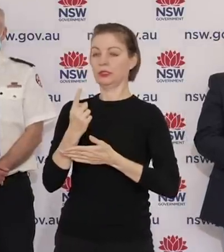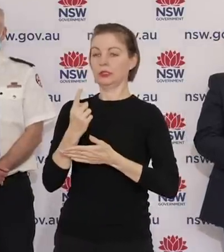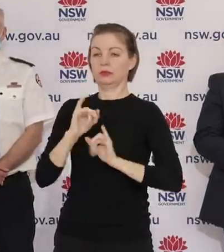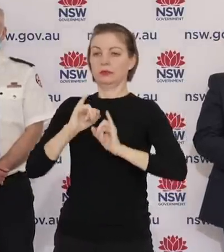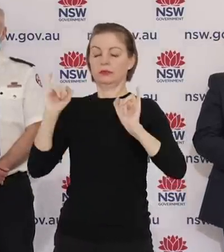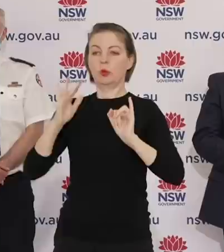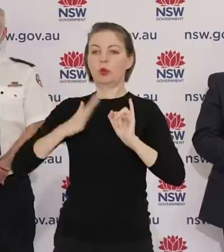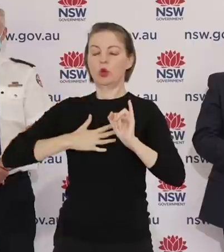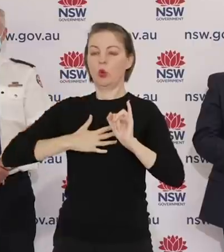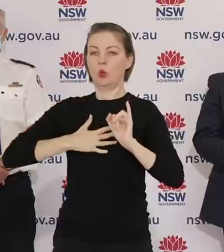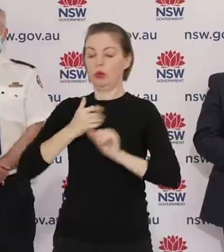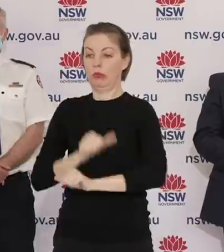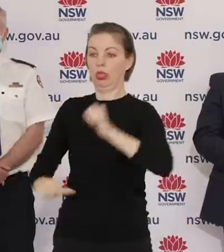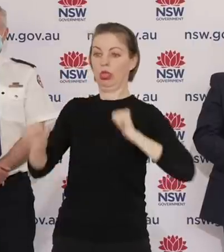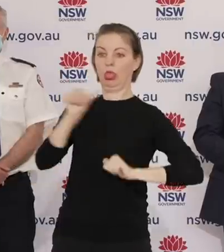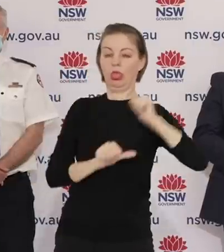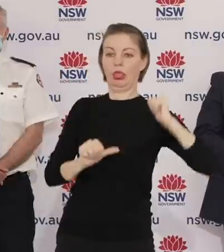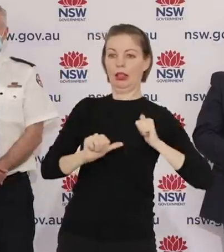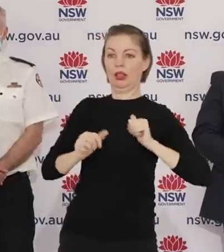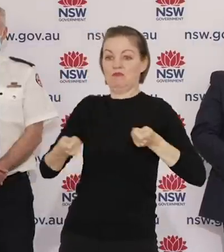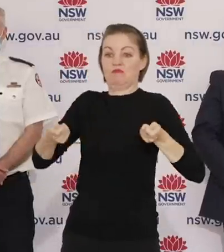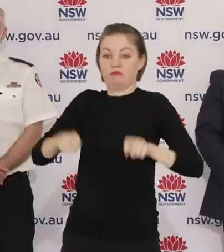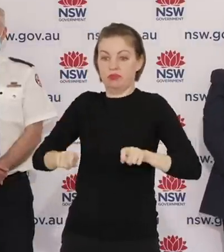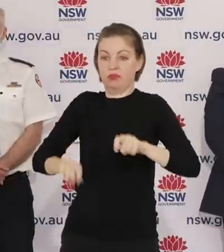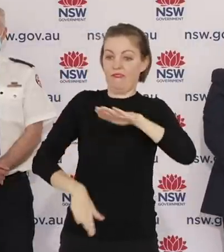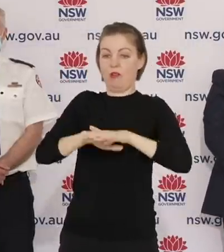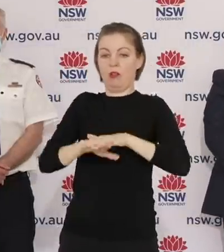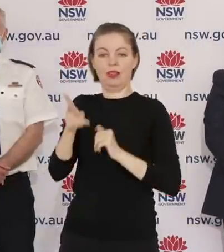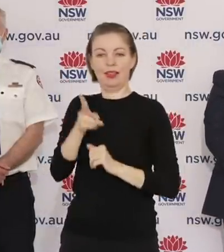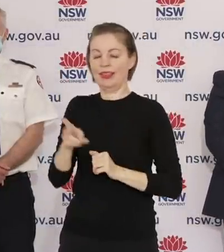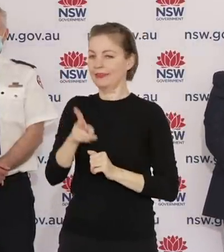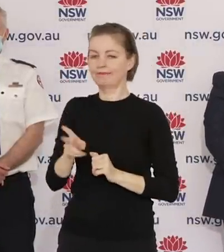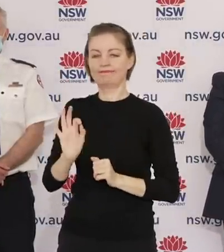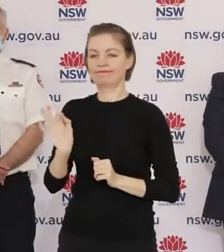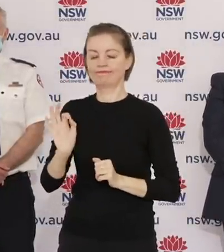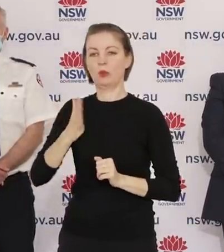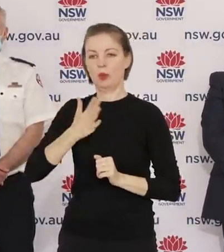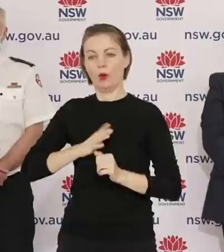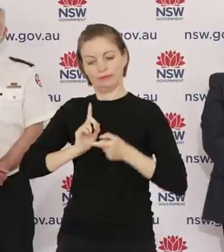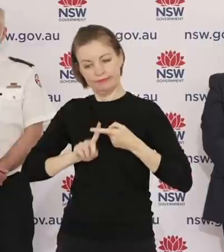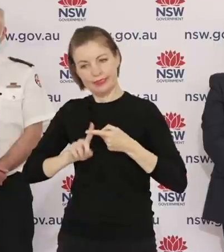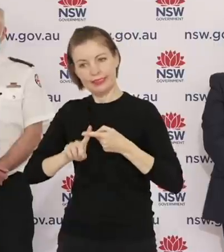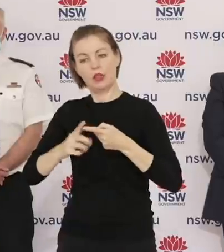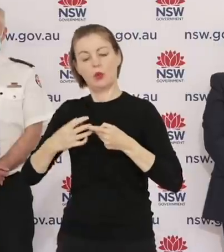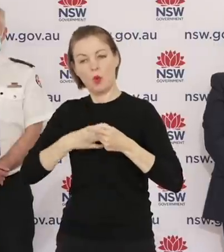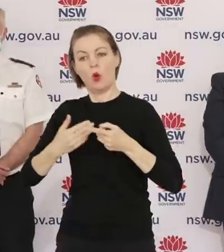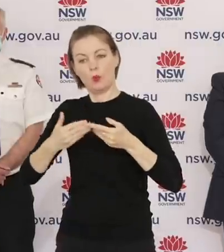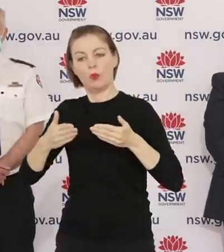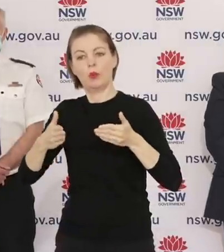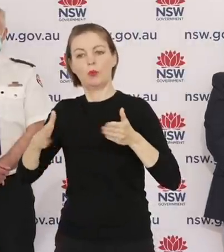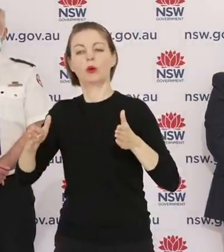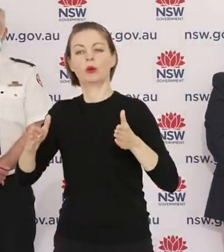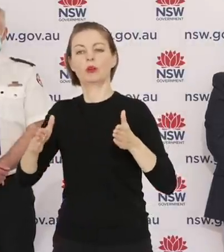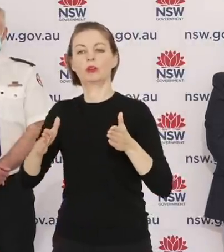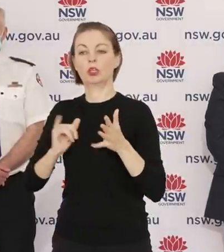make sure that all of us enjoy those great things that we're looking forward to when we hit 70% double dose vaccination and we are as the model